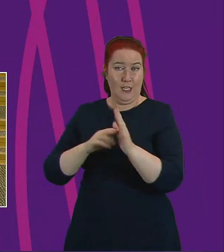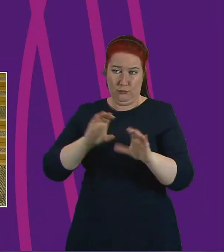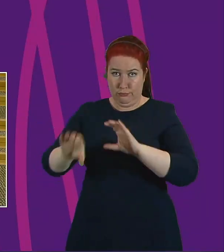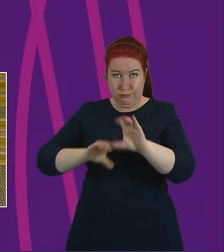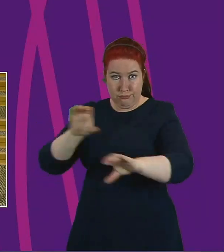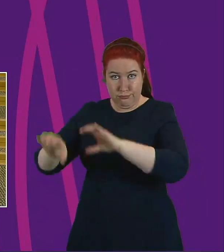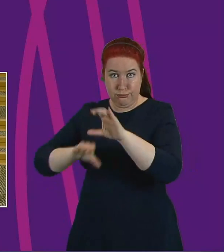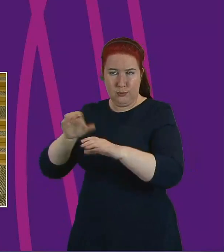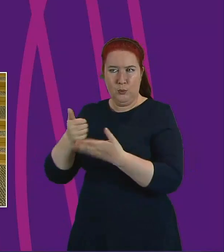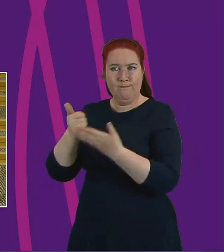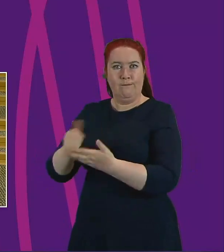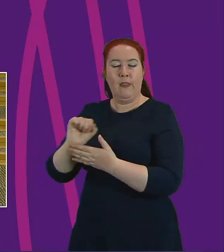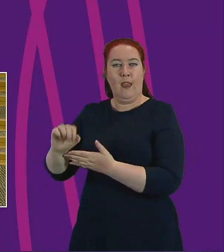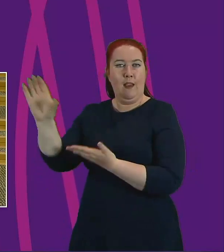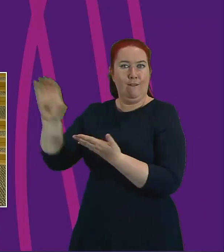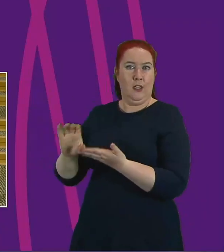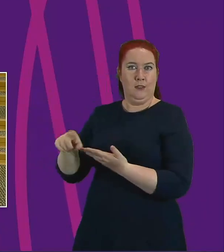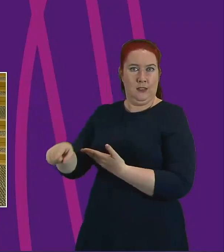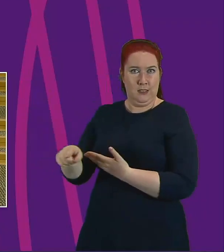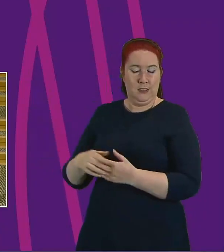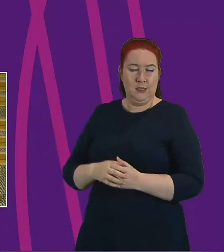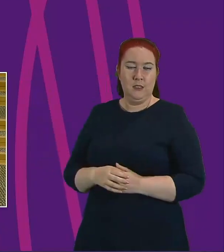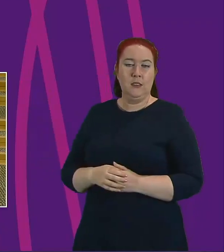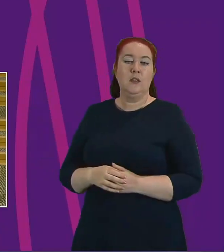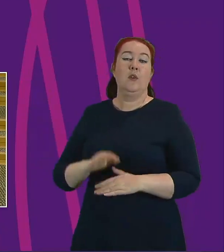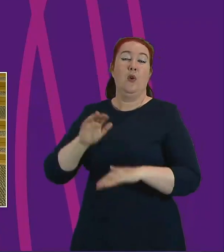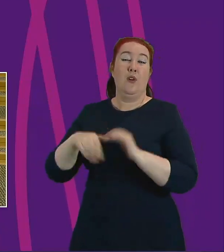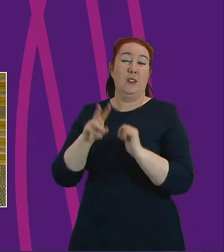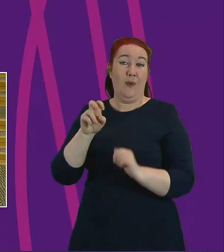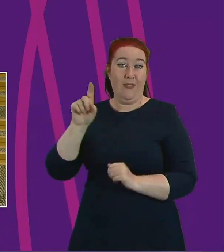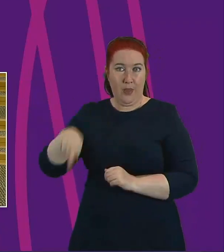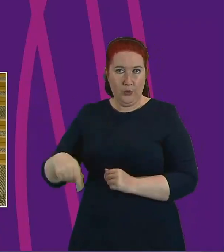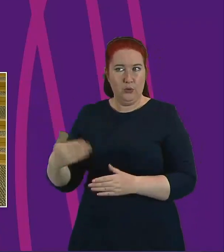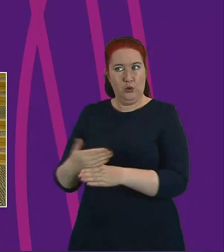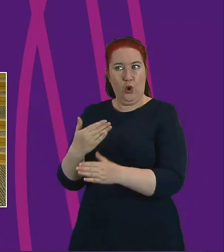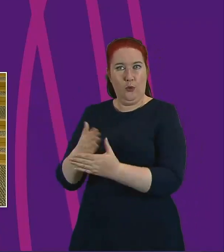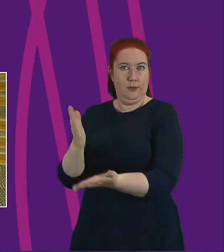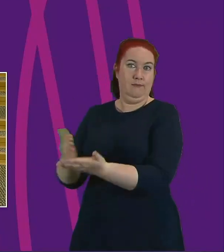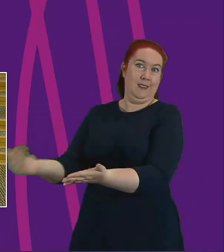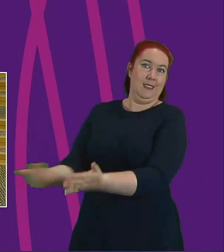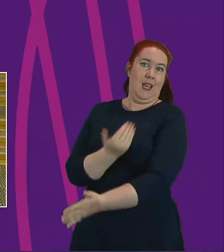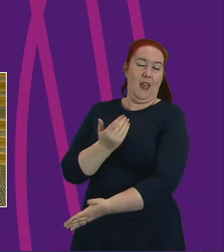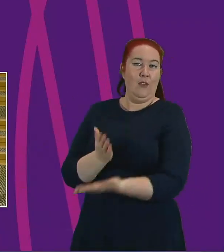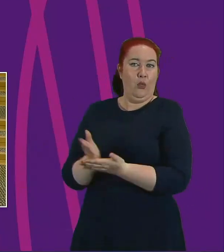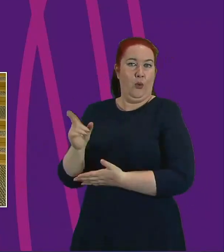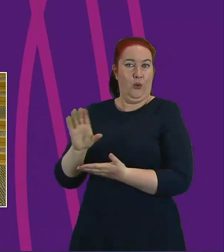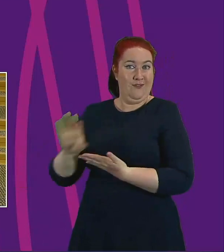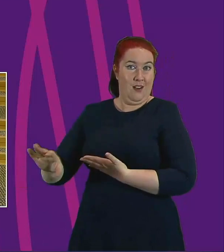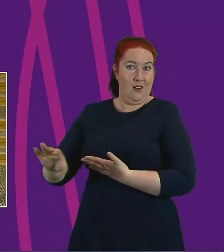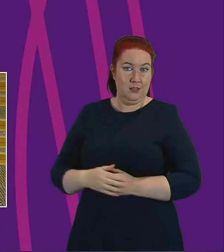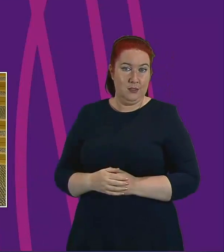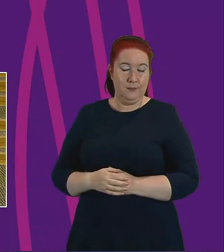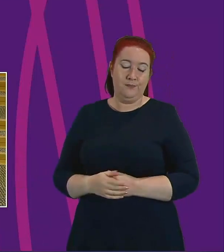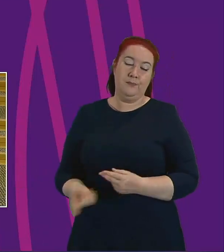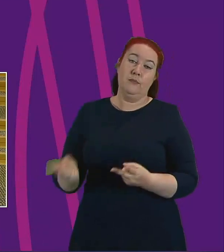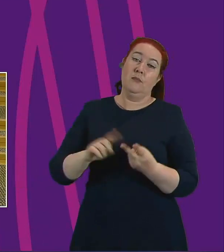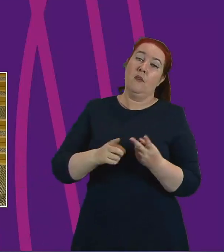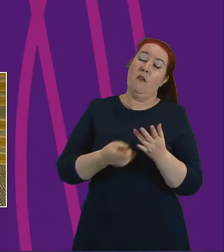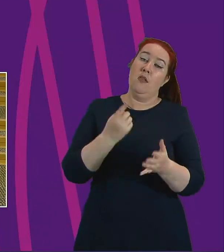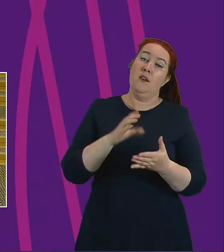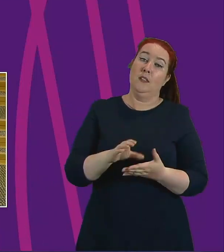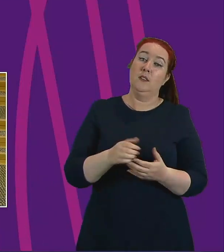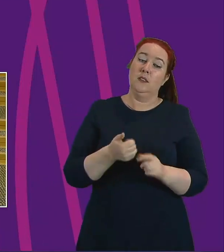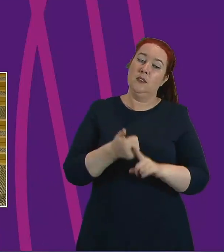cash flows over this difficult period with over 12,000 jobs saved to date. A supporting communities fund that is currently